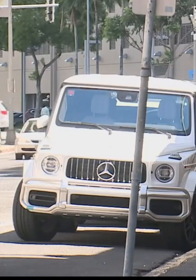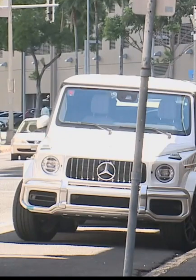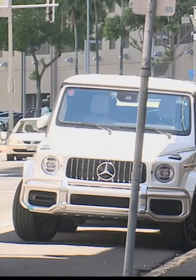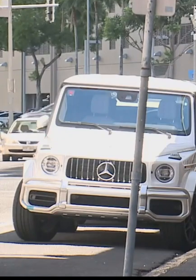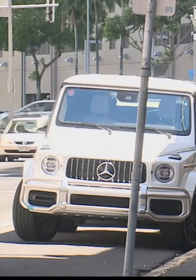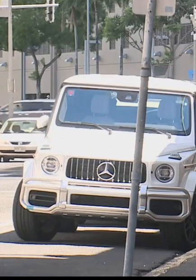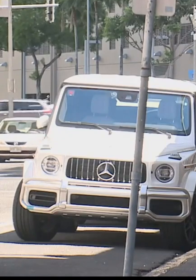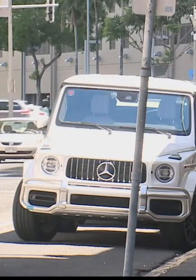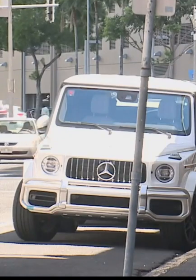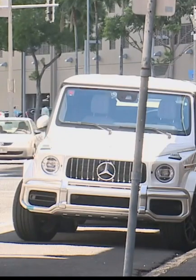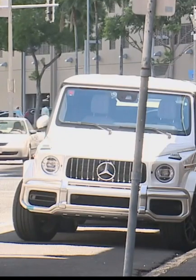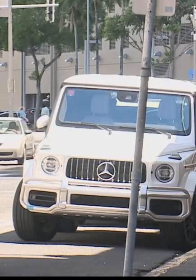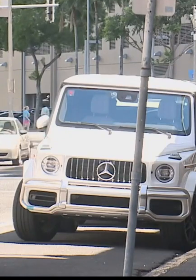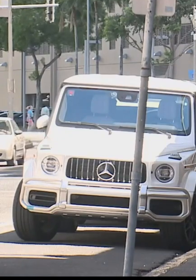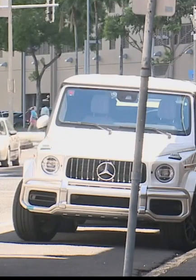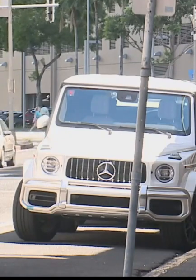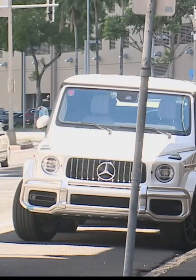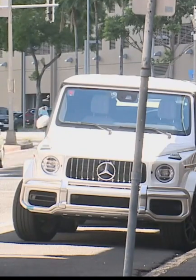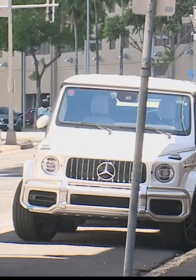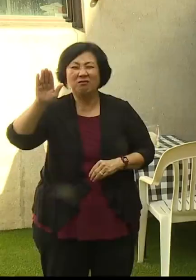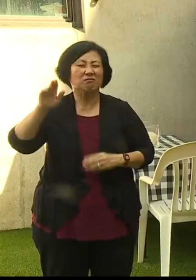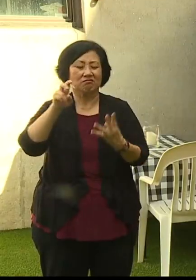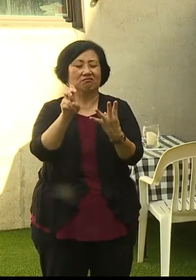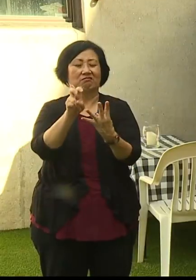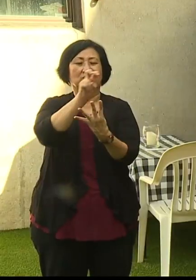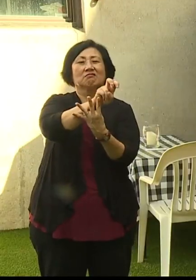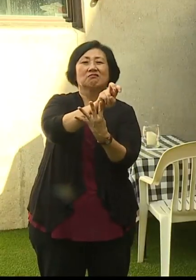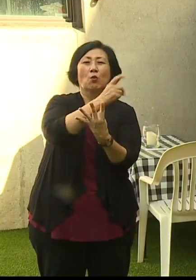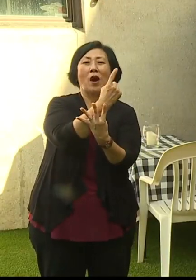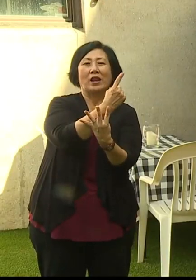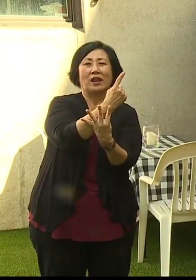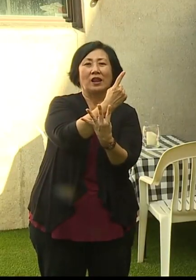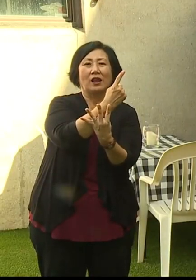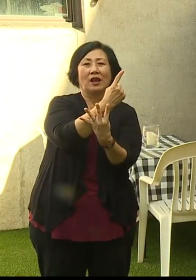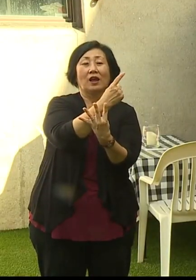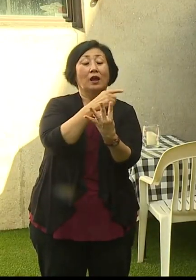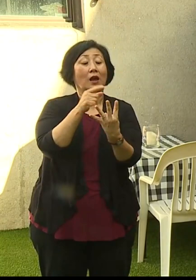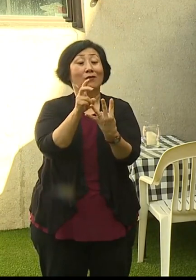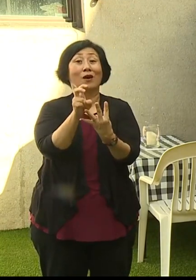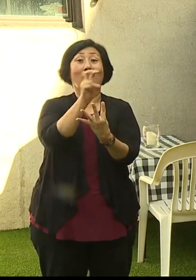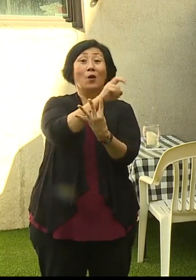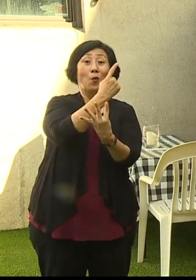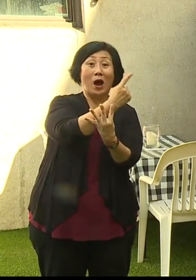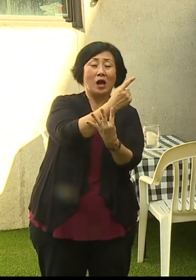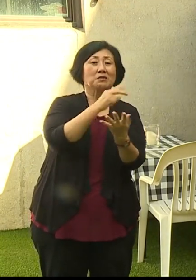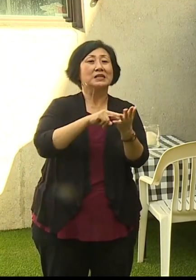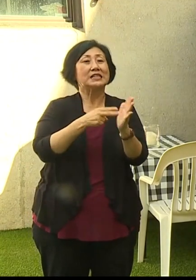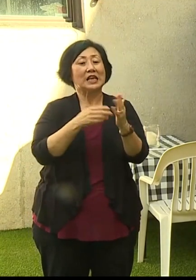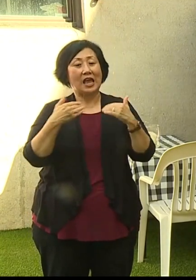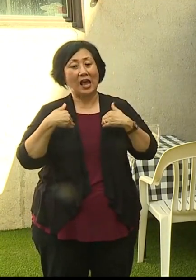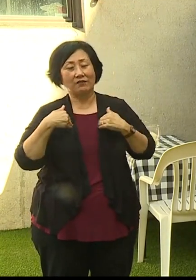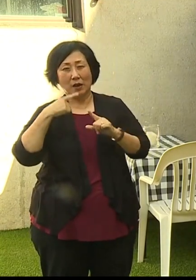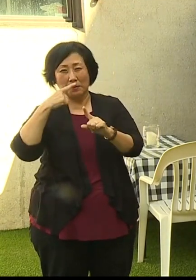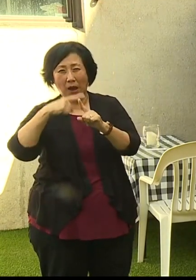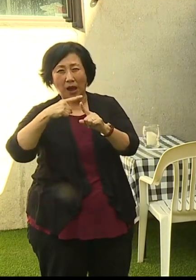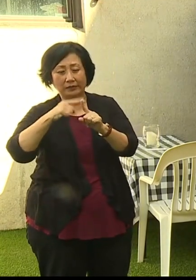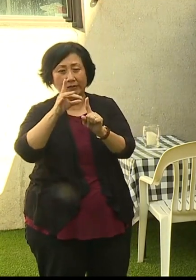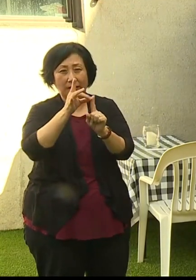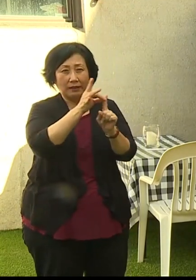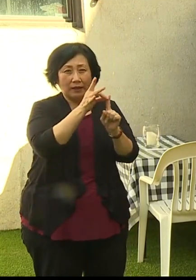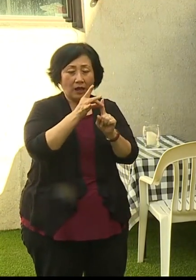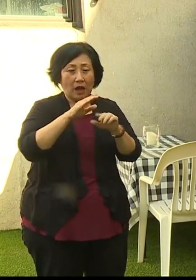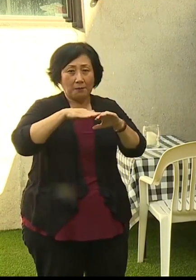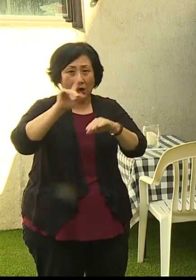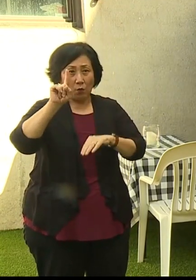could be forced to shut down yet again. Because tier one to move back just means if you have a positivity, a number of